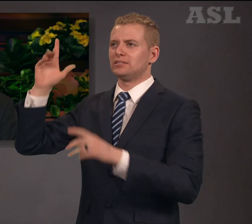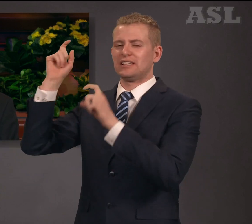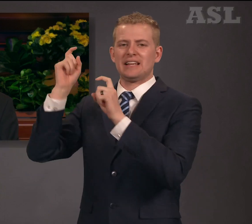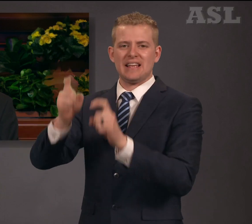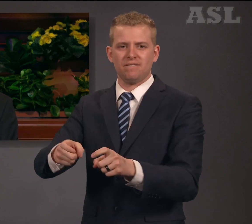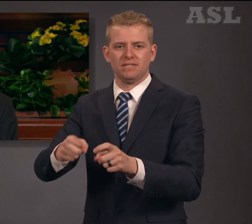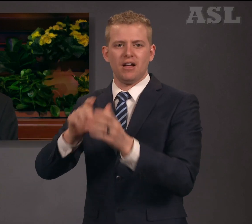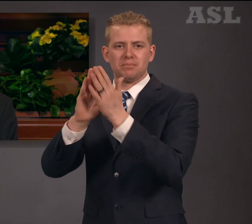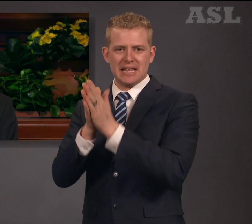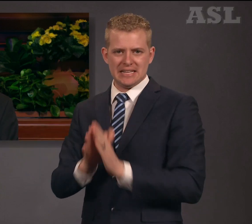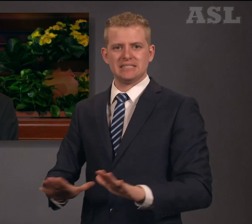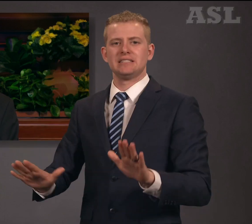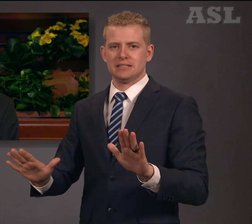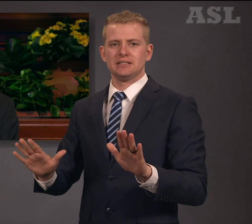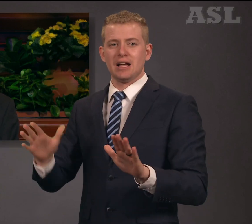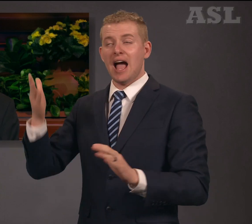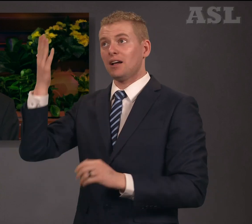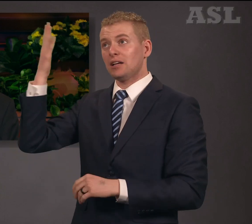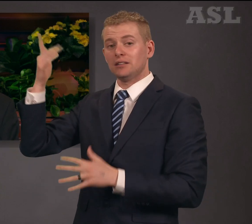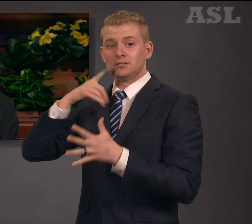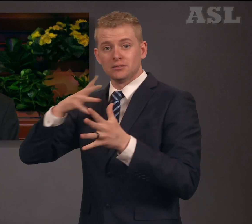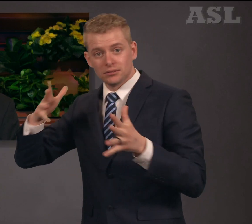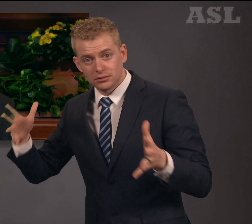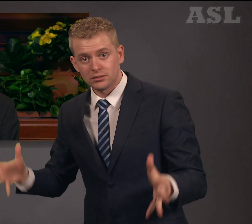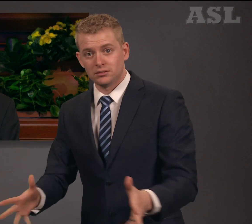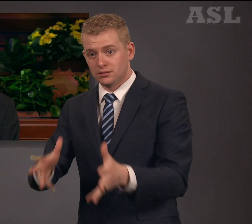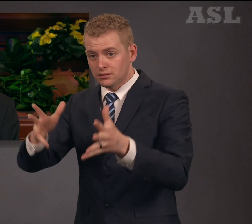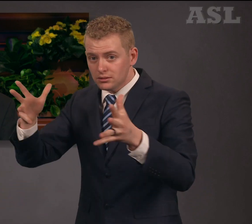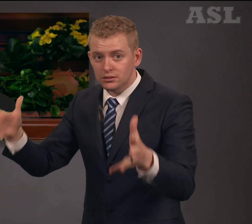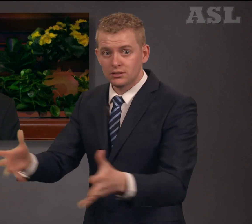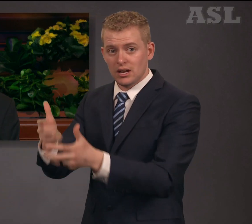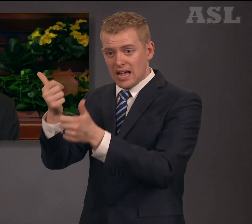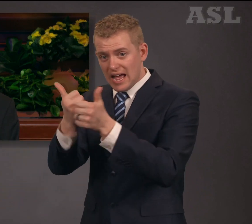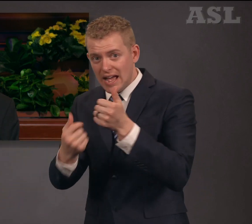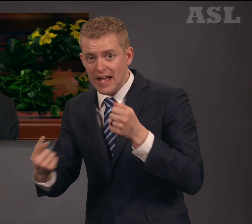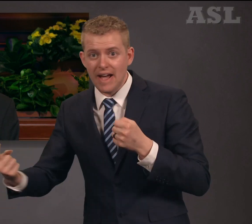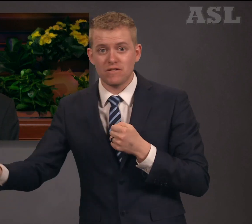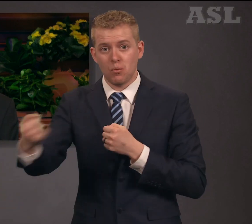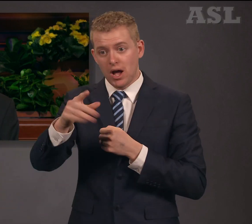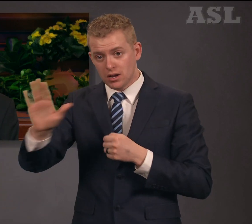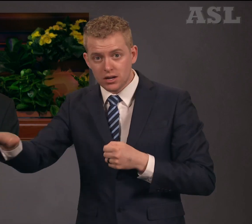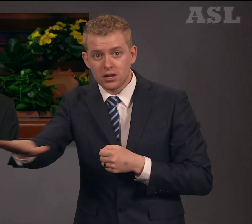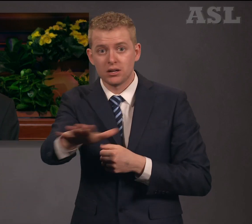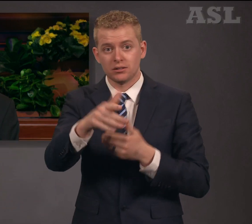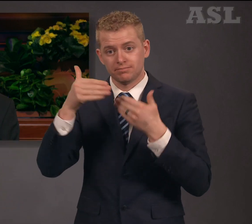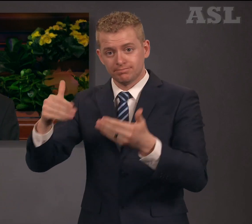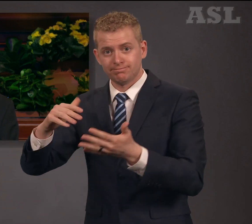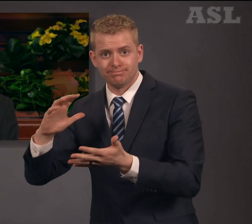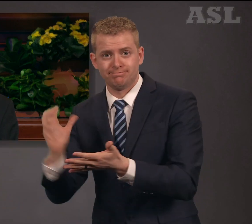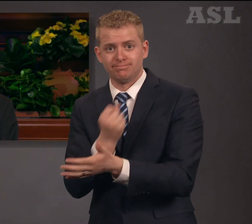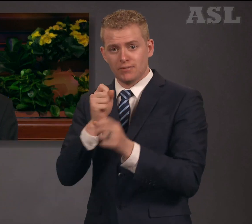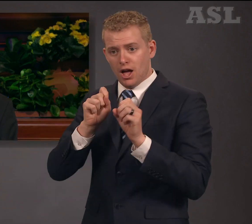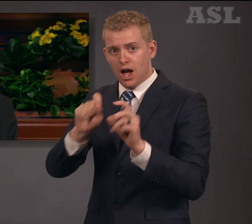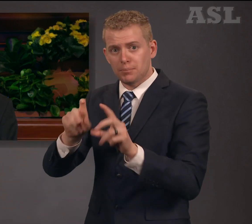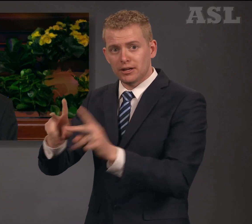He is encouraging everyone to help others have the opportunities to come unto Him